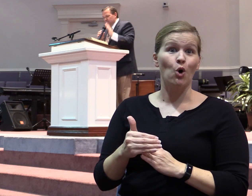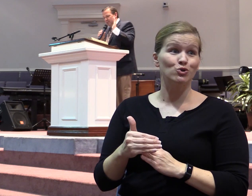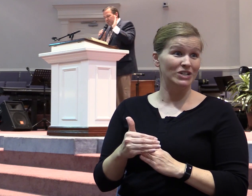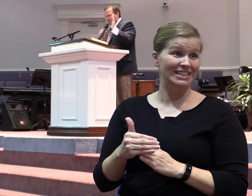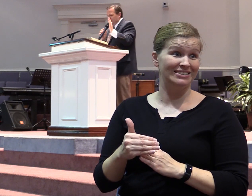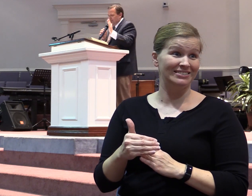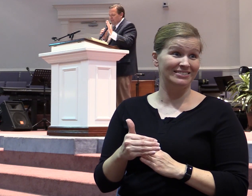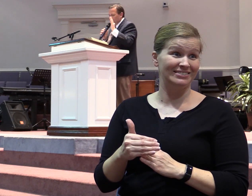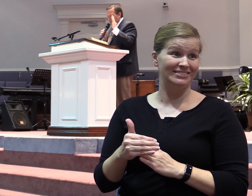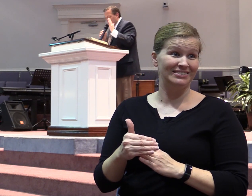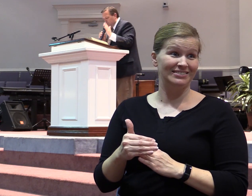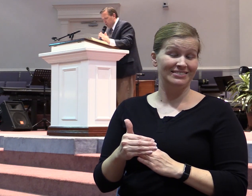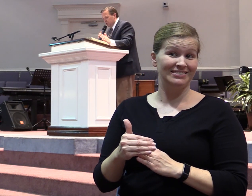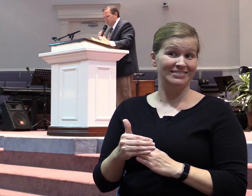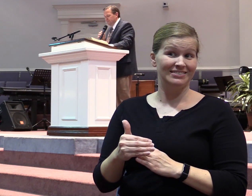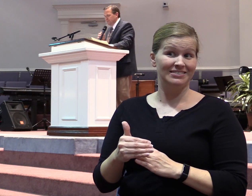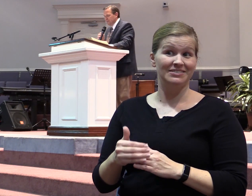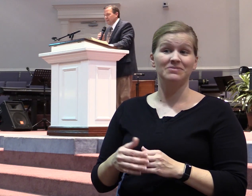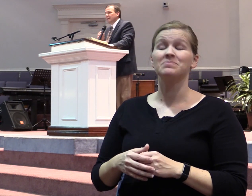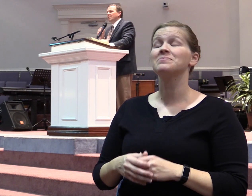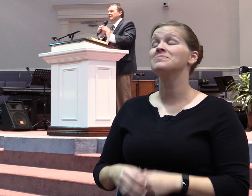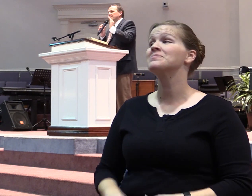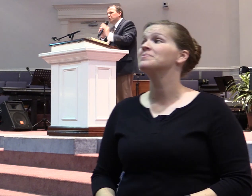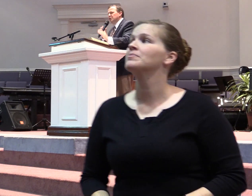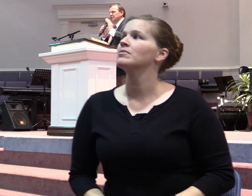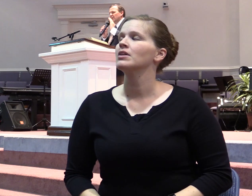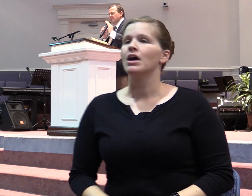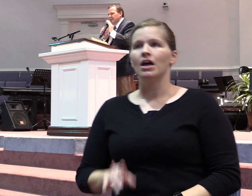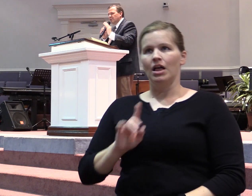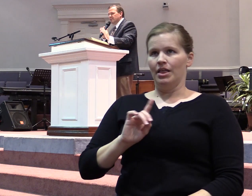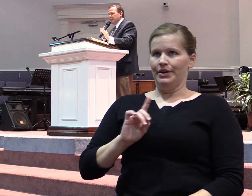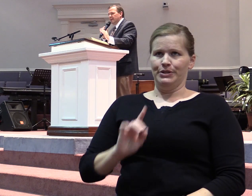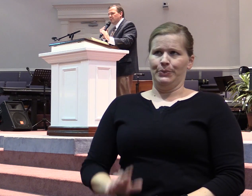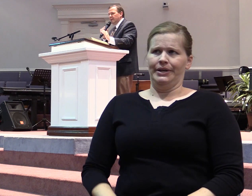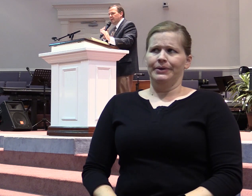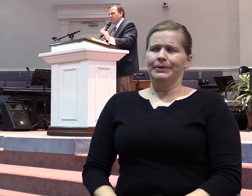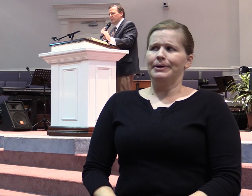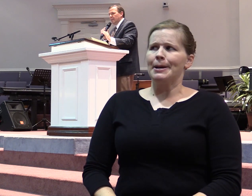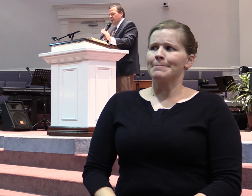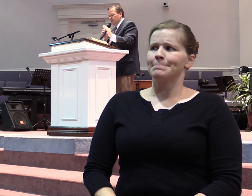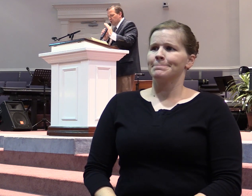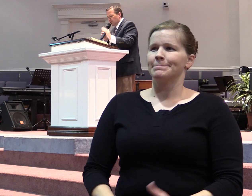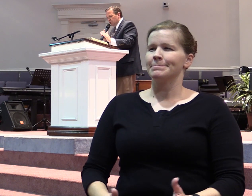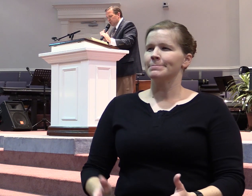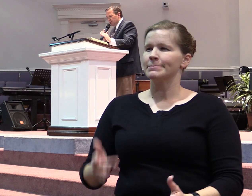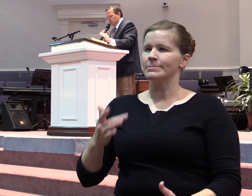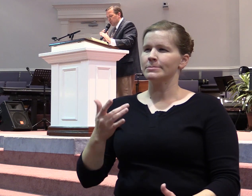Let me tell you something. There is a push in our society right now for churches to